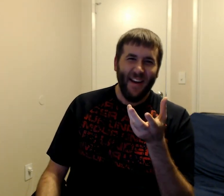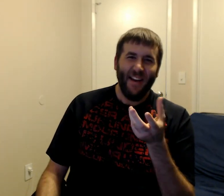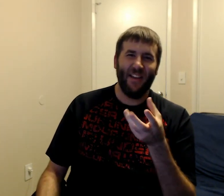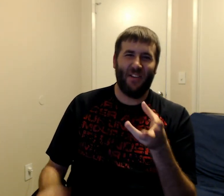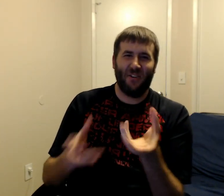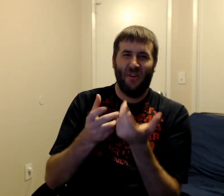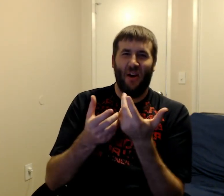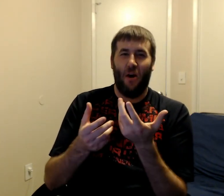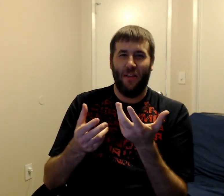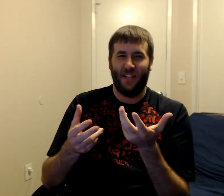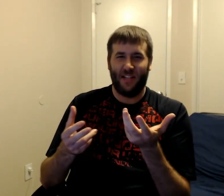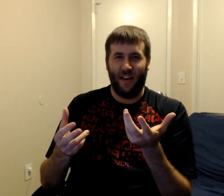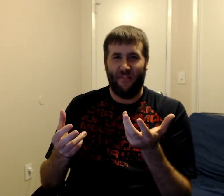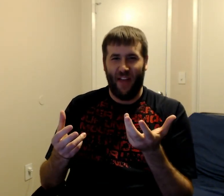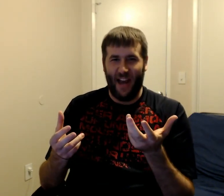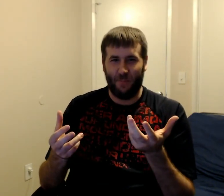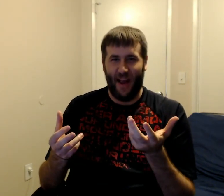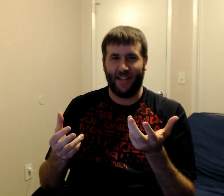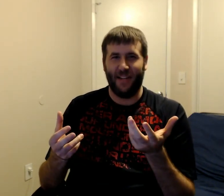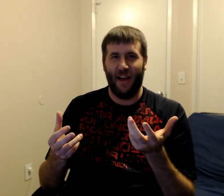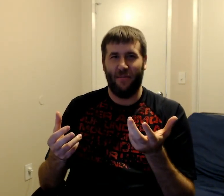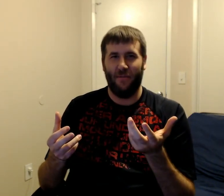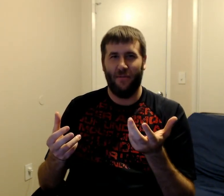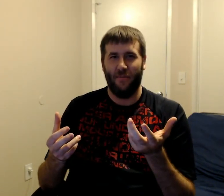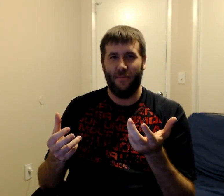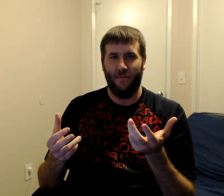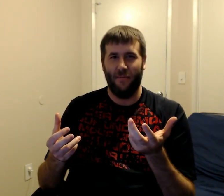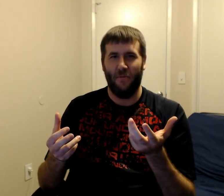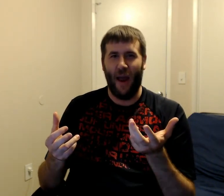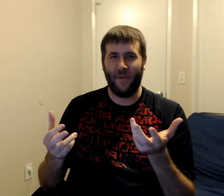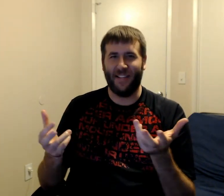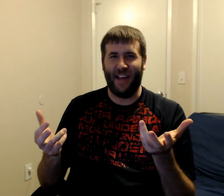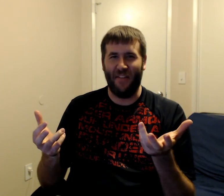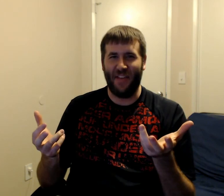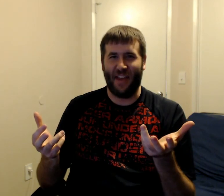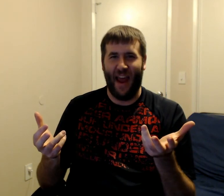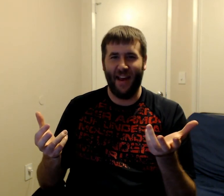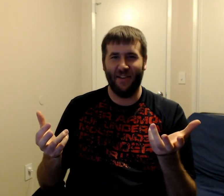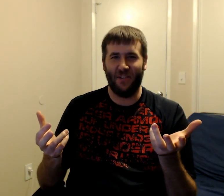They're doing all these flashbacks and now... Revy's giving the candle to...